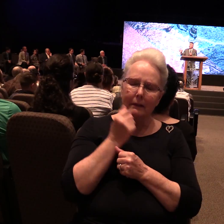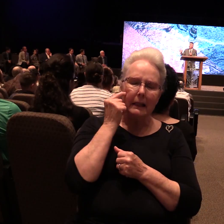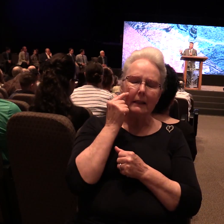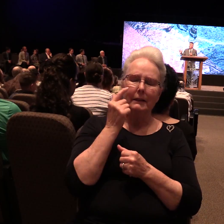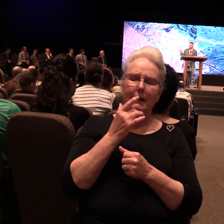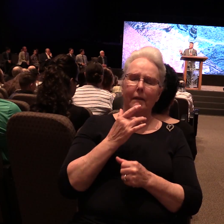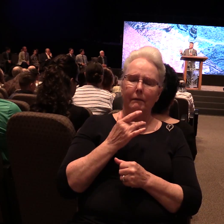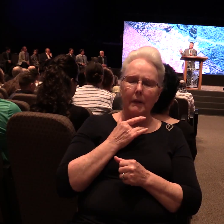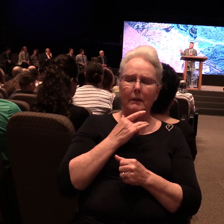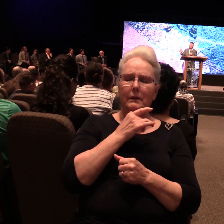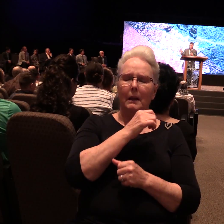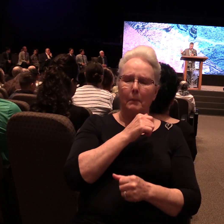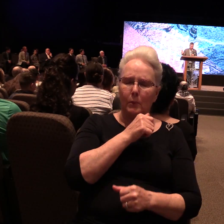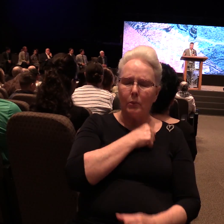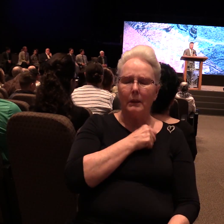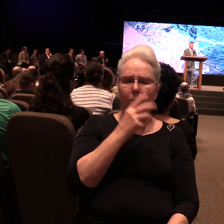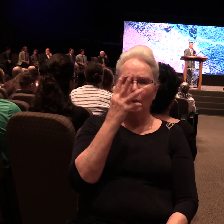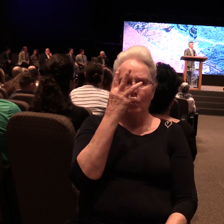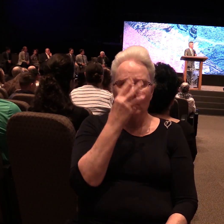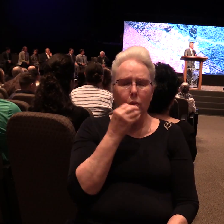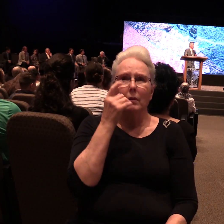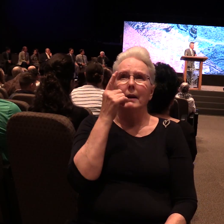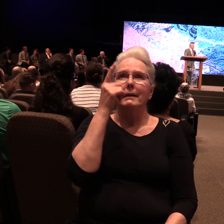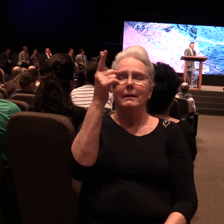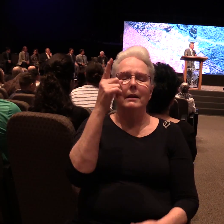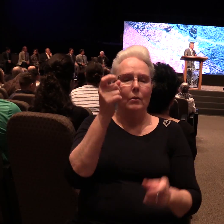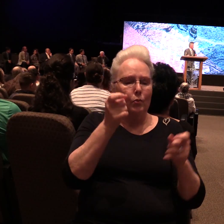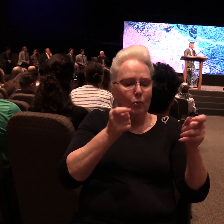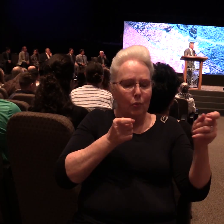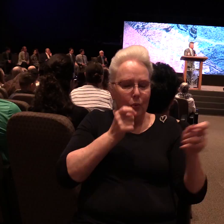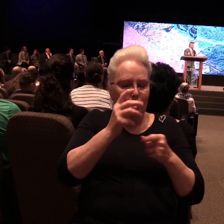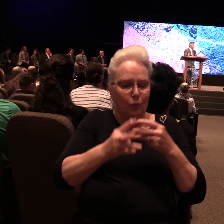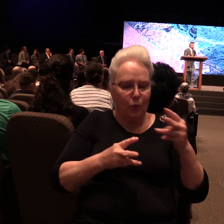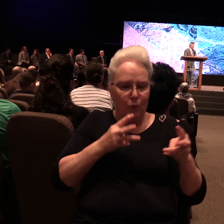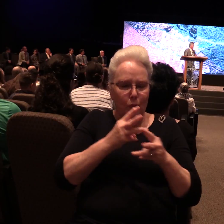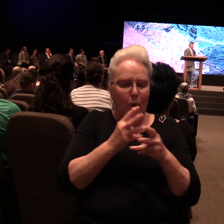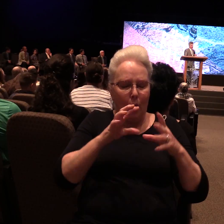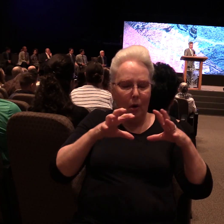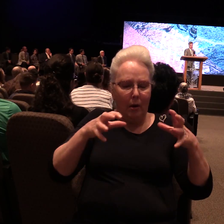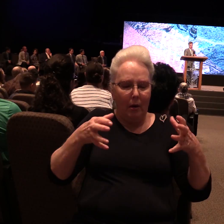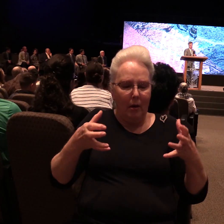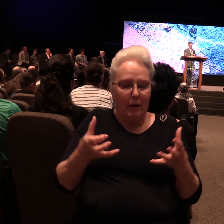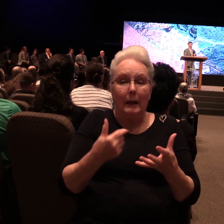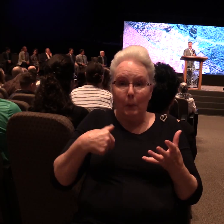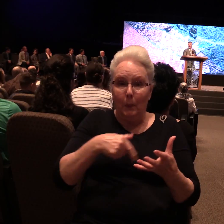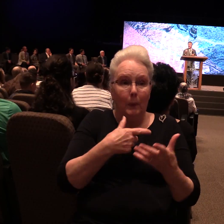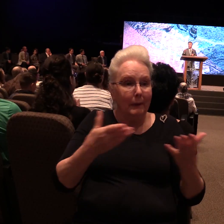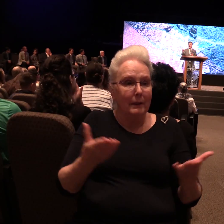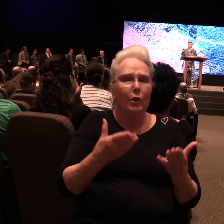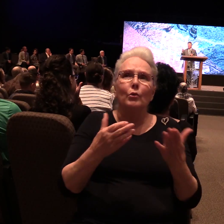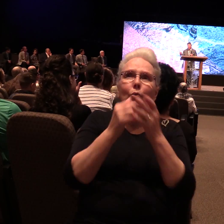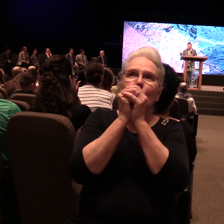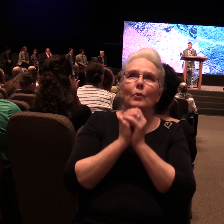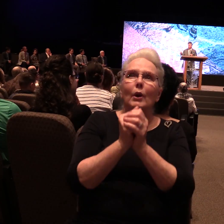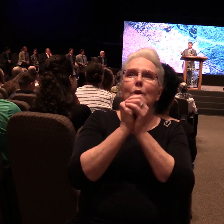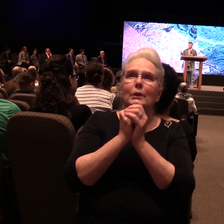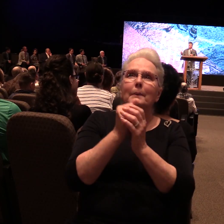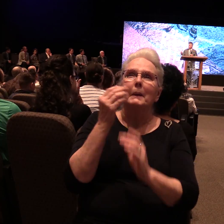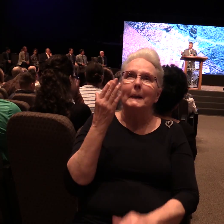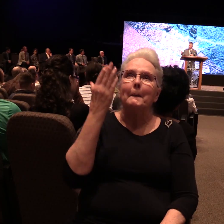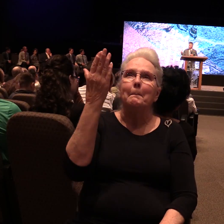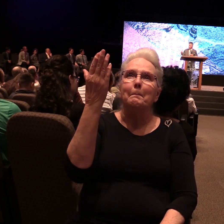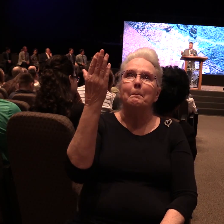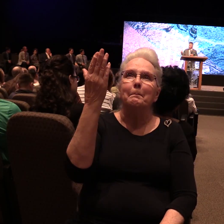control his environment. To rule the world. To worship his God. And it was good.